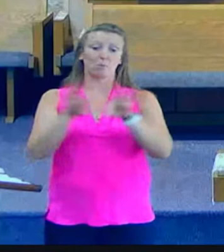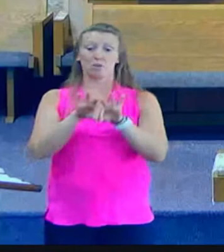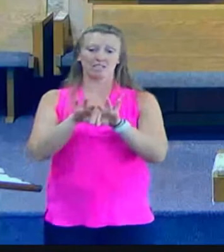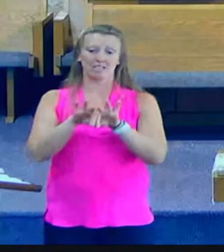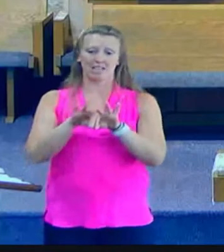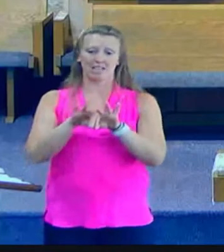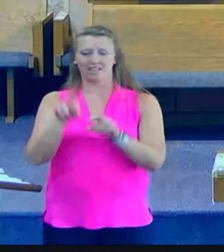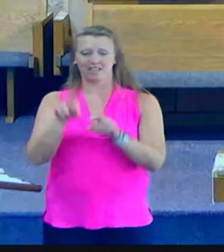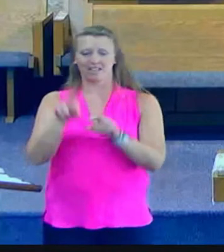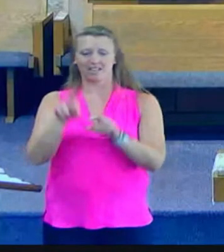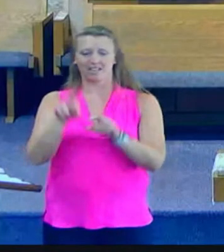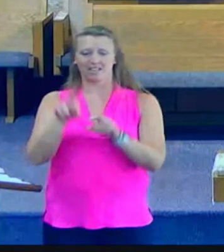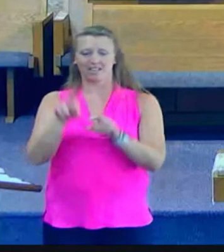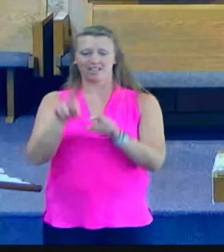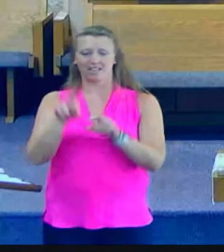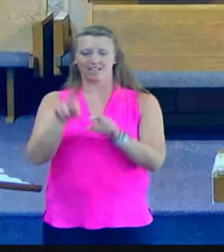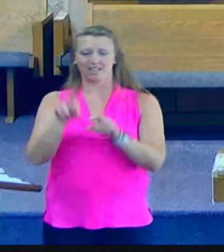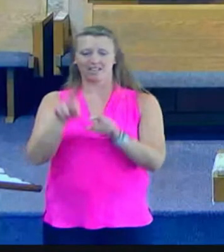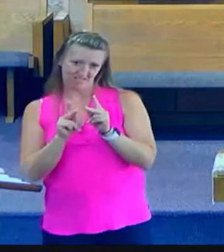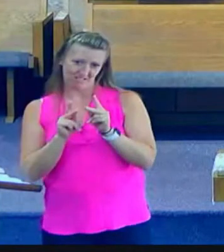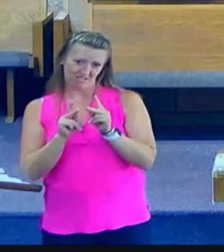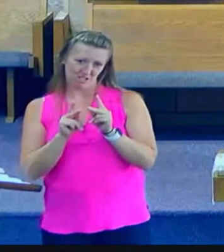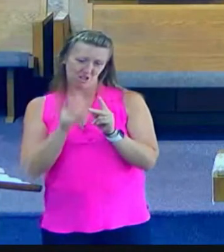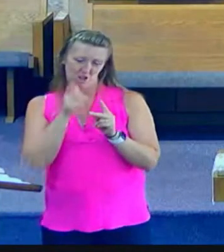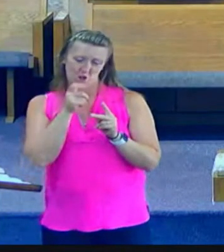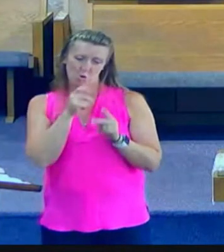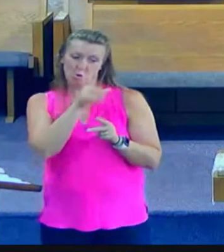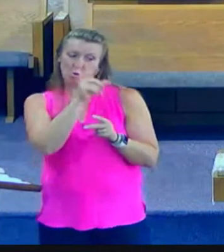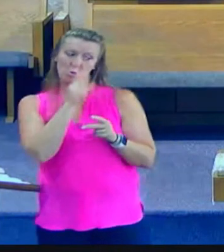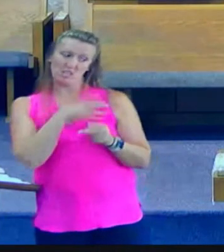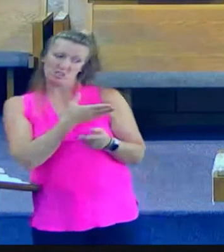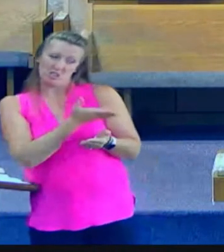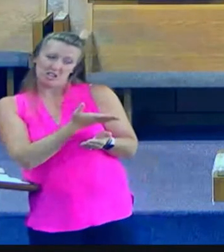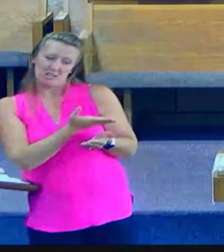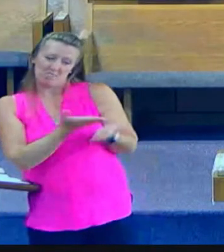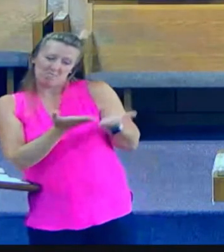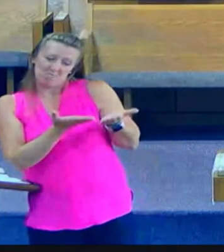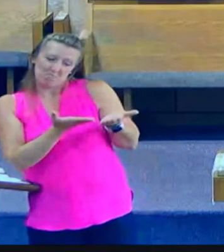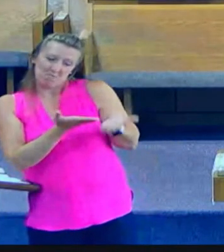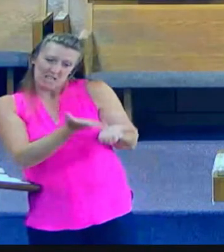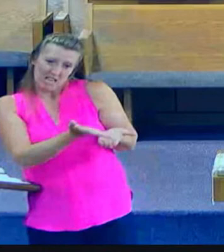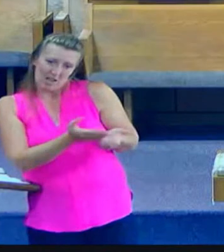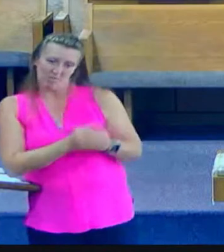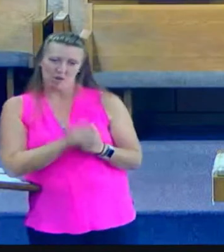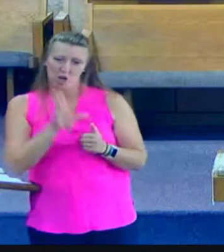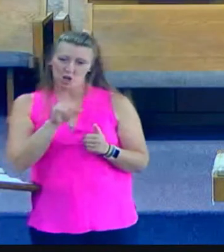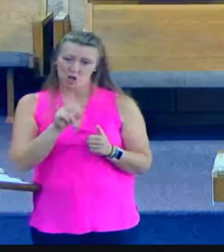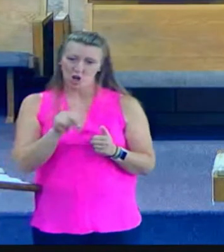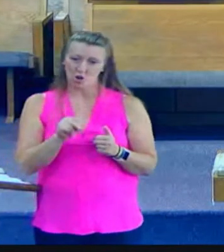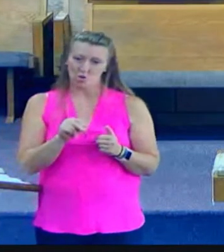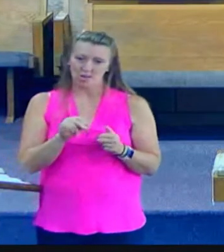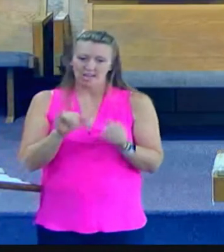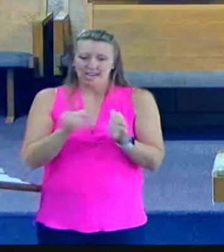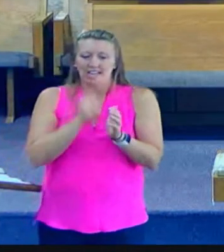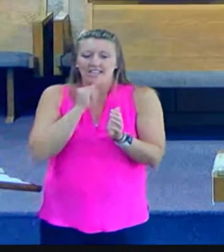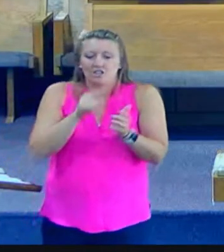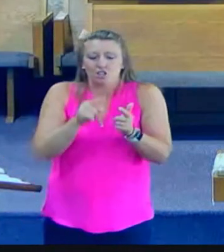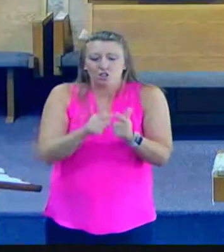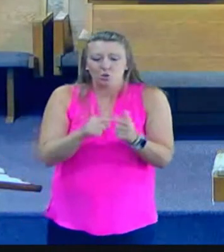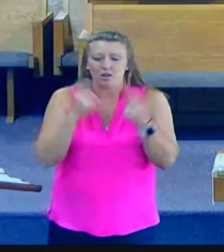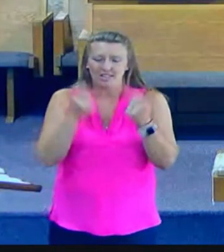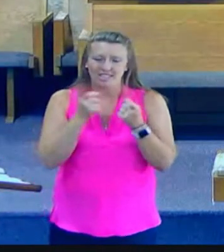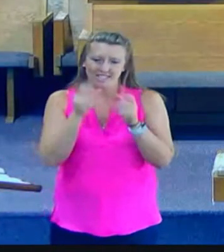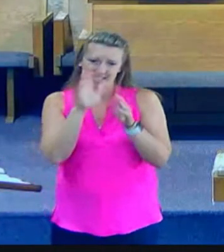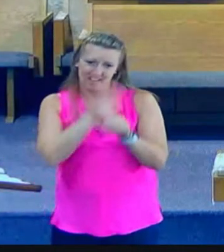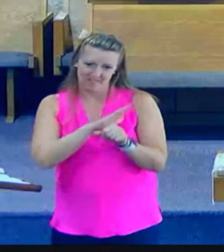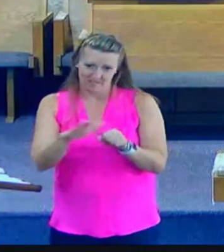have no time for him but to the weary to the worn out to the afflicted to sinful individuals